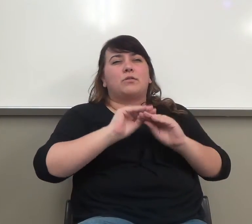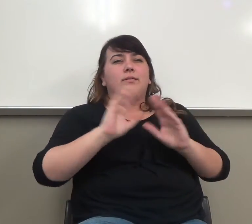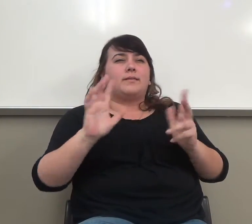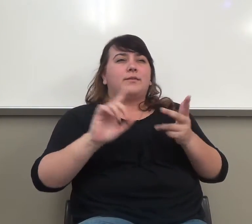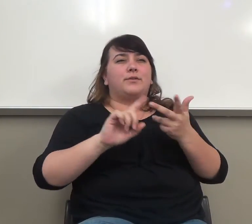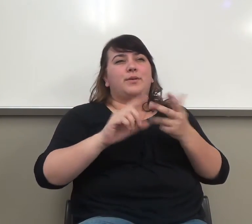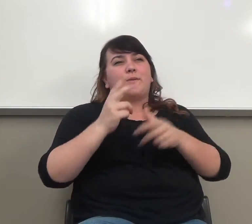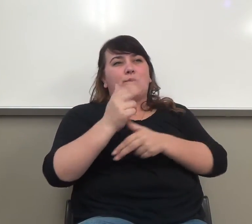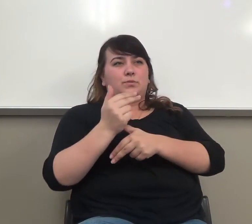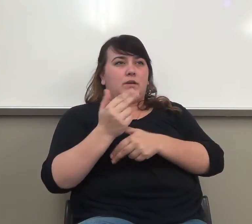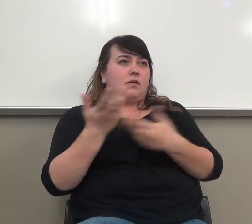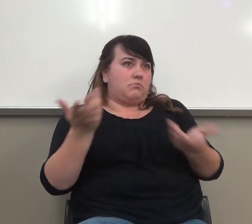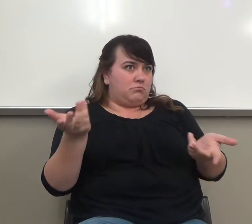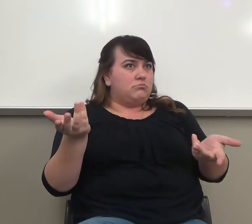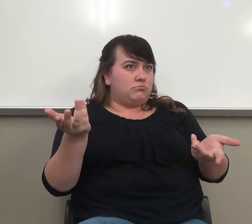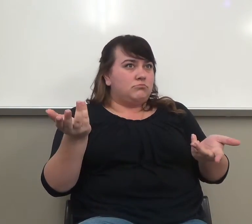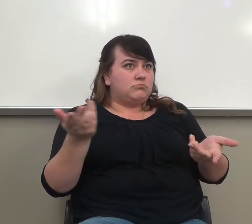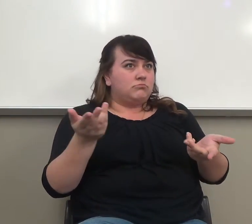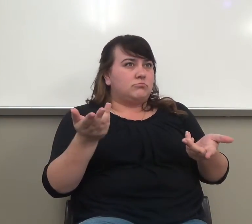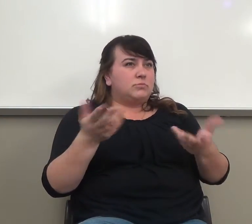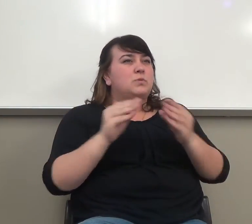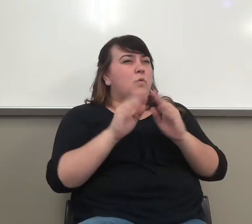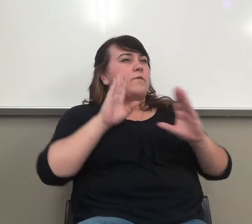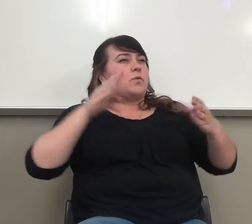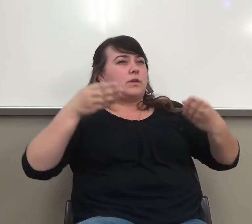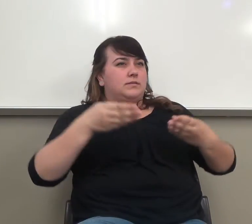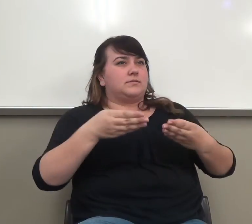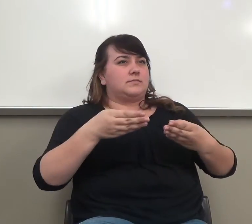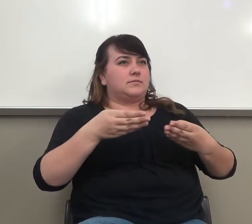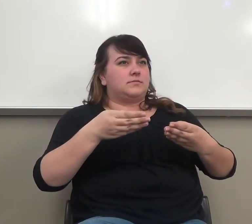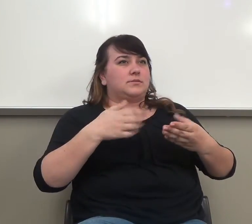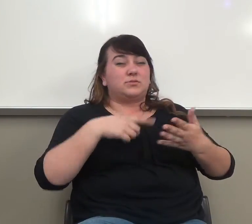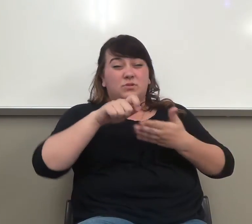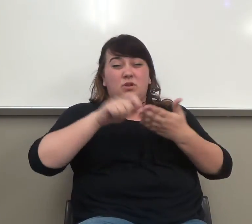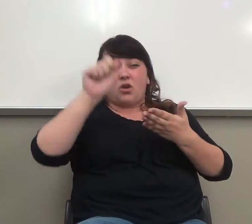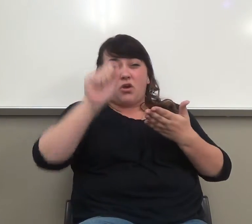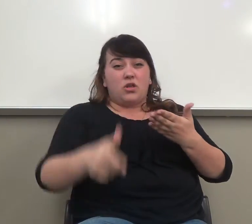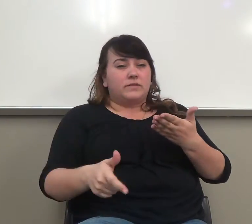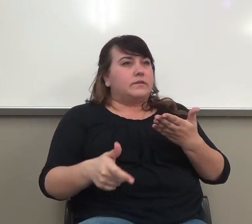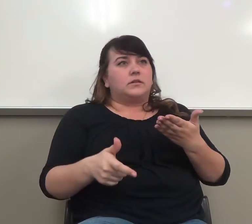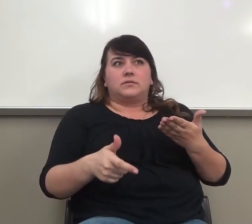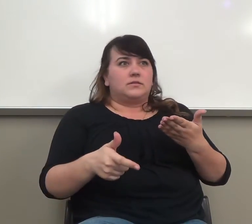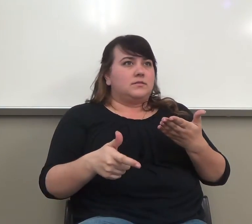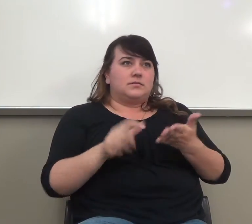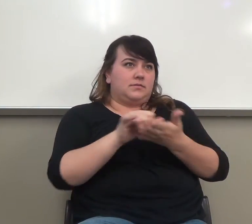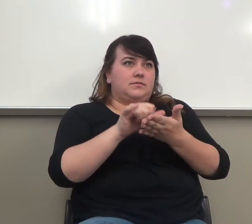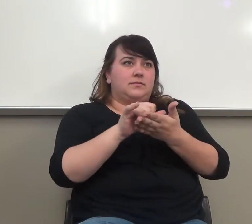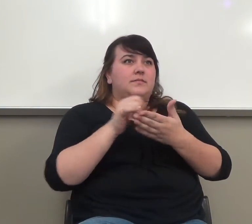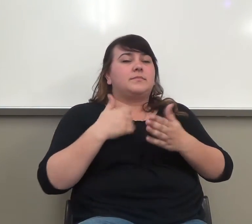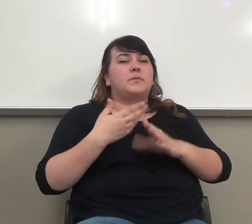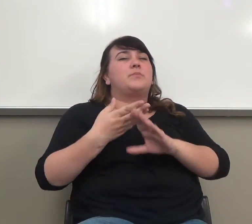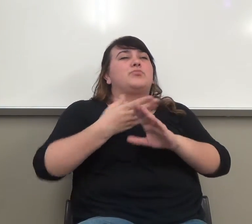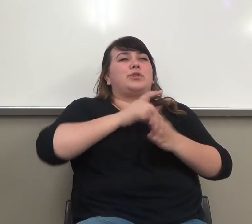water. So, you're going say, she can't do all that stuff. That's just pre-writing. So, that's what this is asking her.